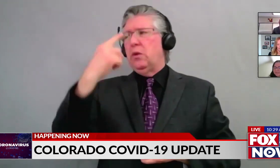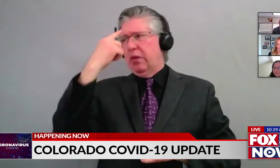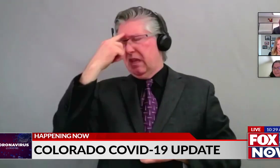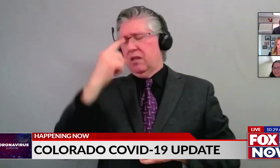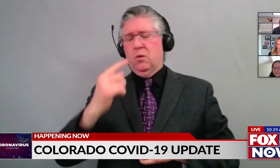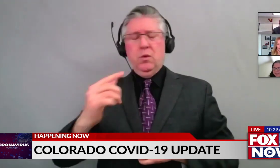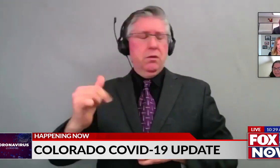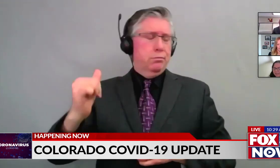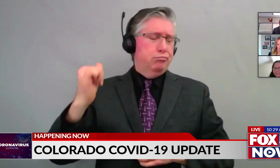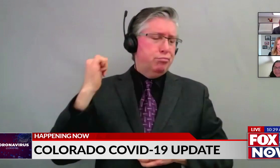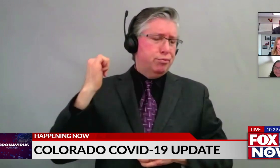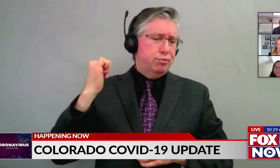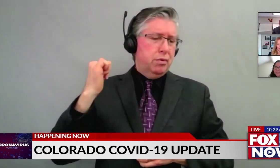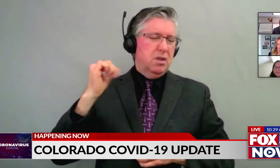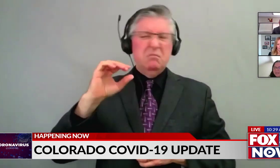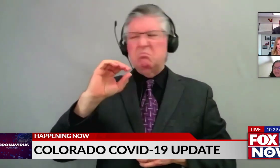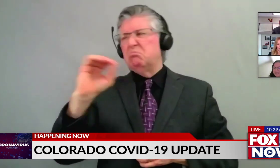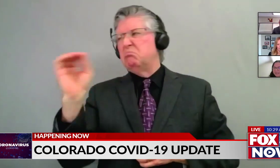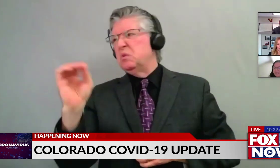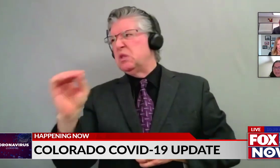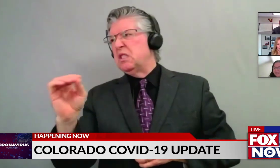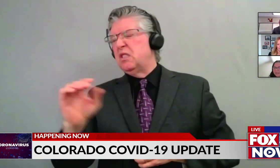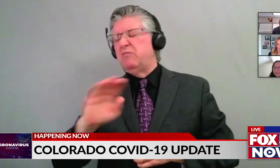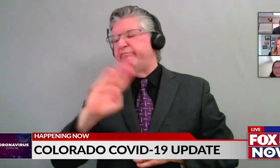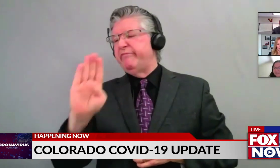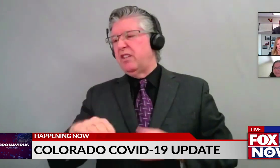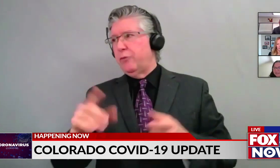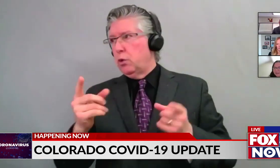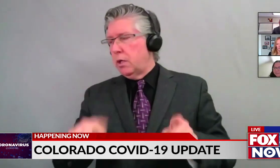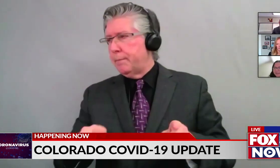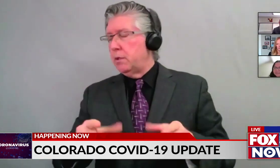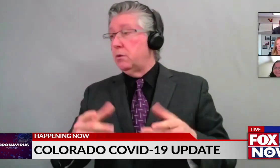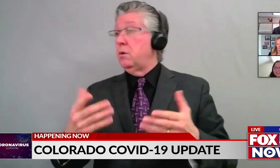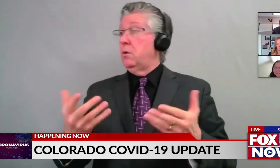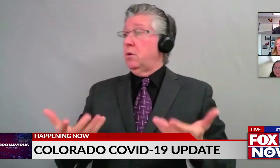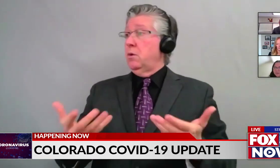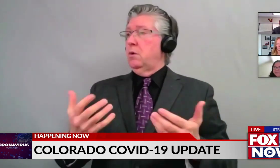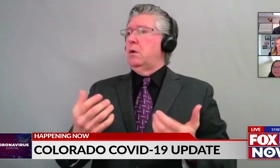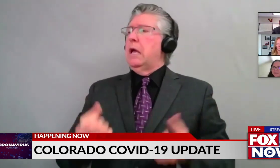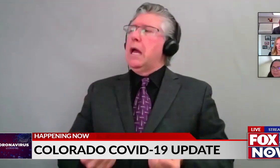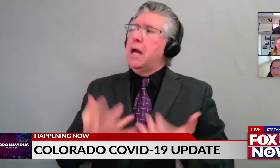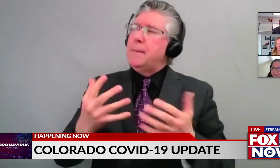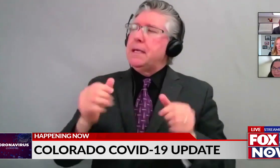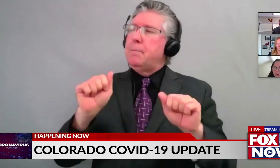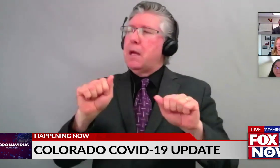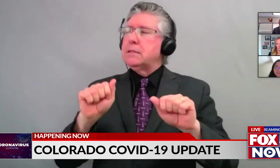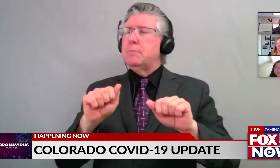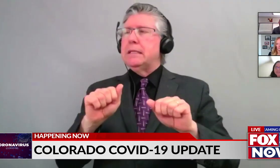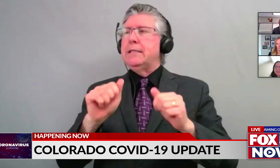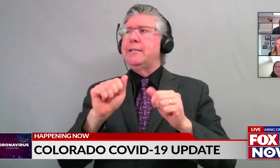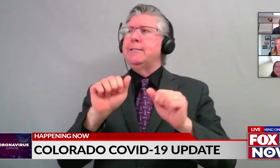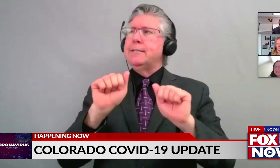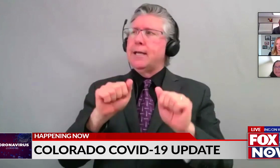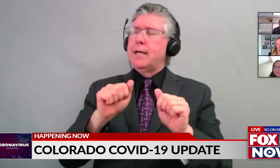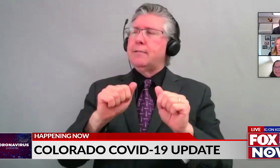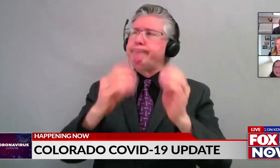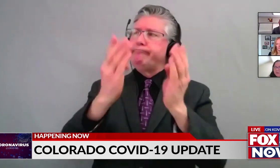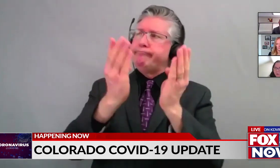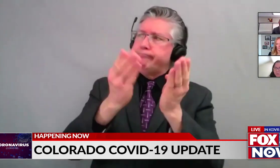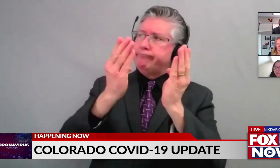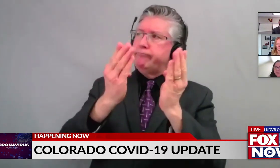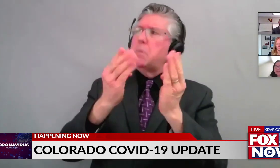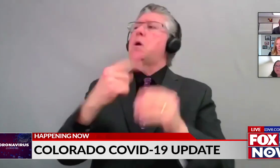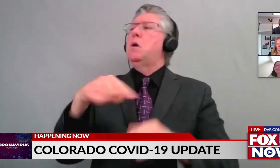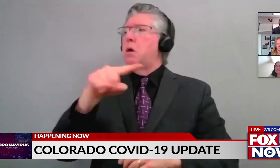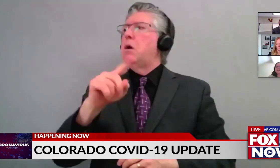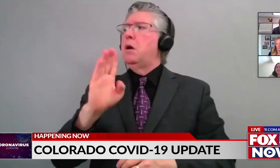And what percentage roughly do you think are still reachable? And and then how how do you